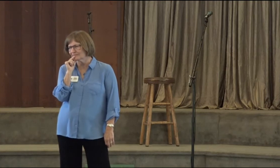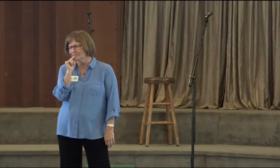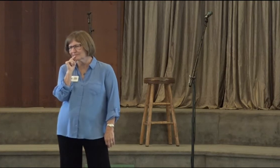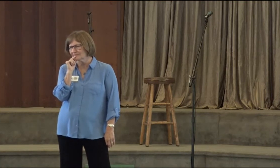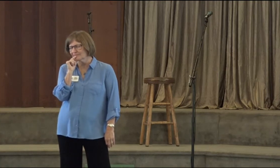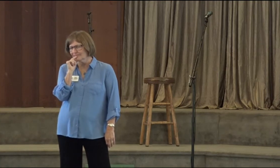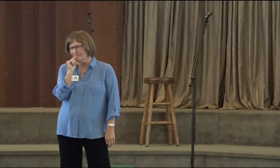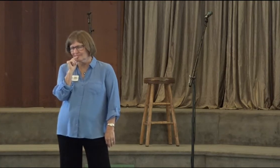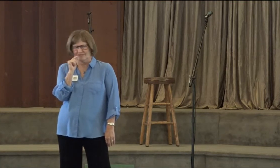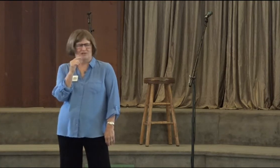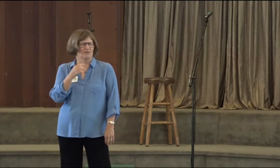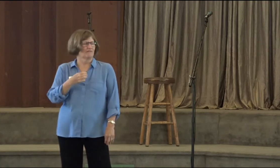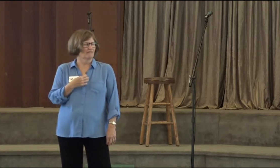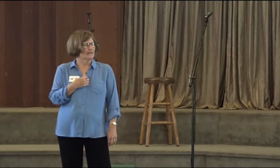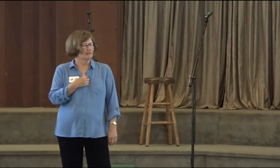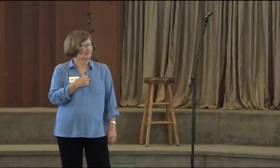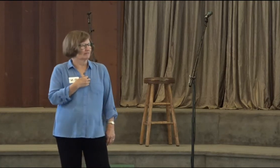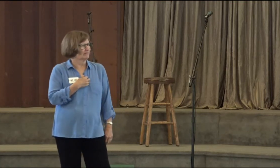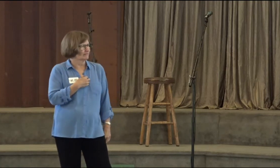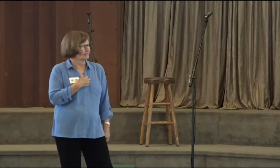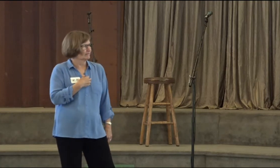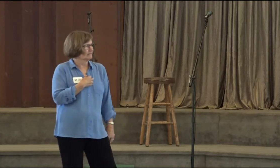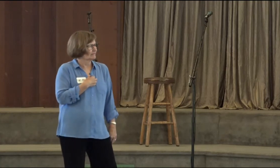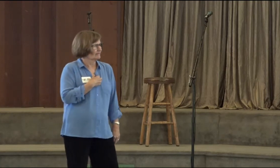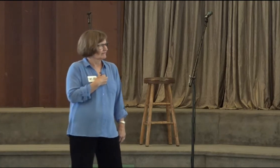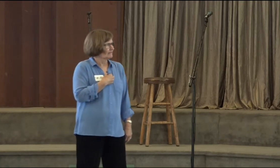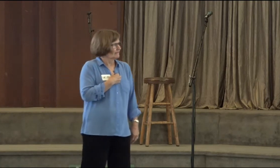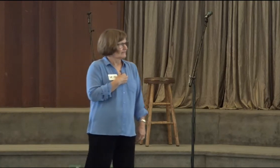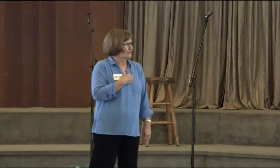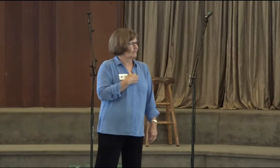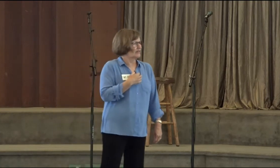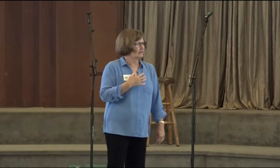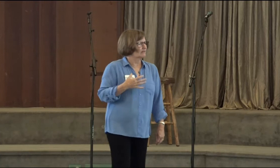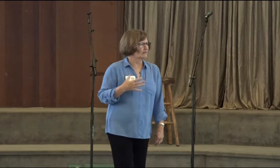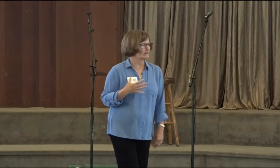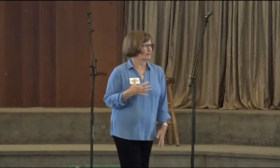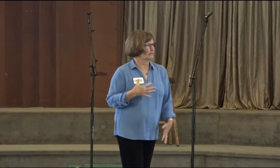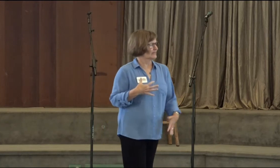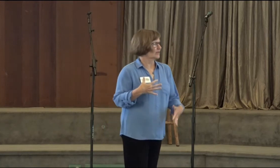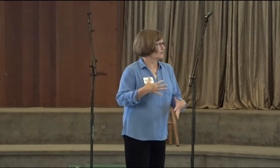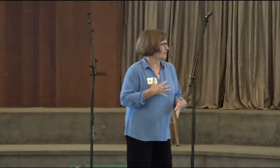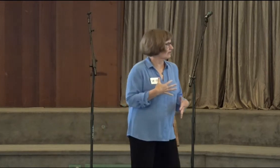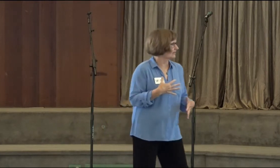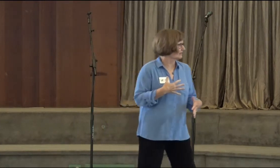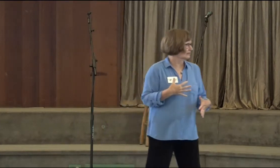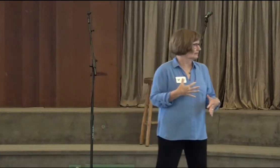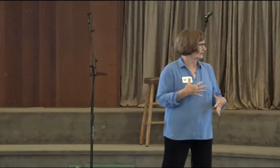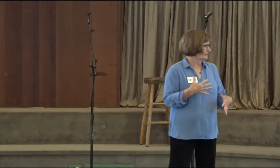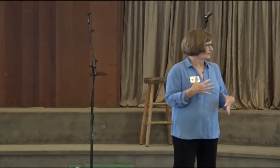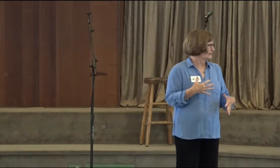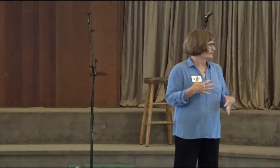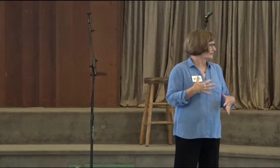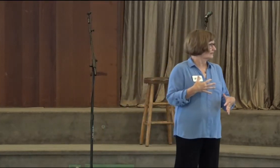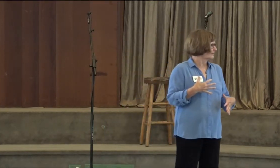Yeah. So to feel. To feel what's going on.